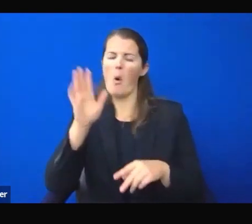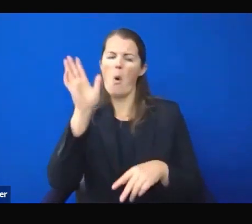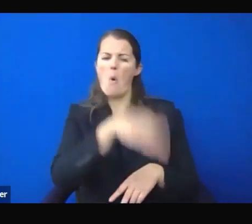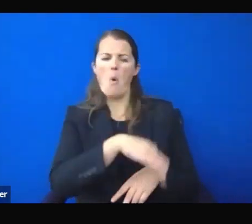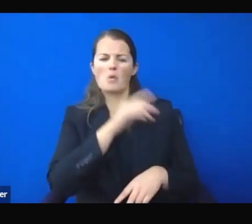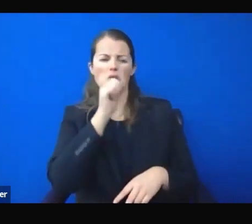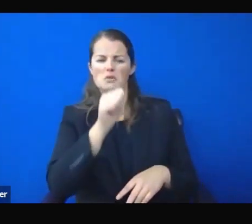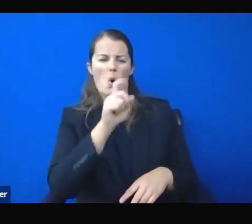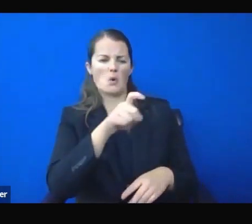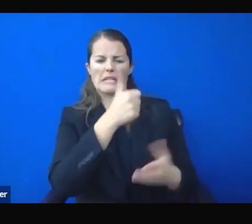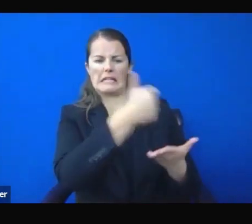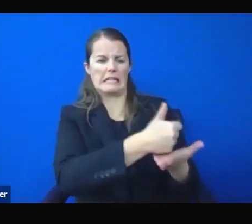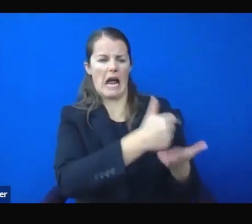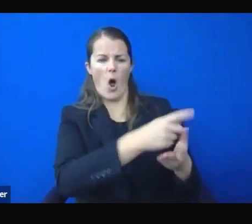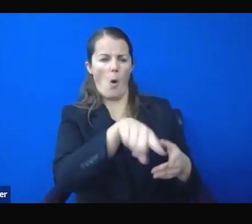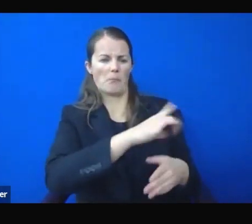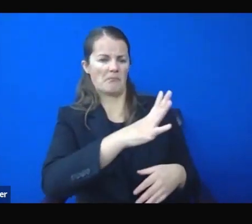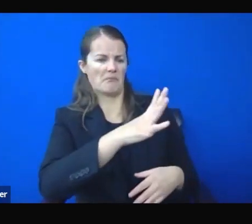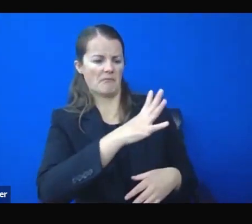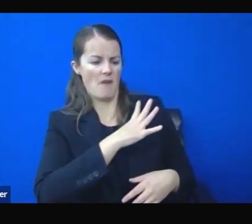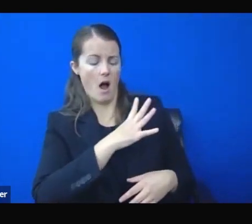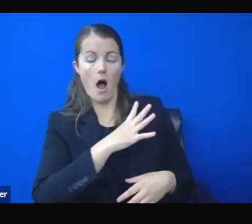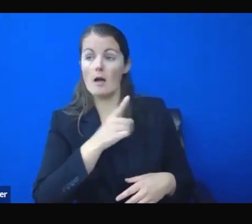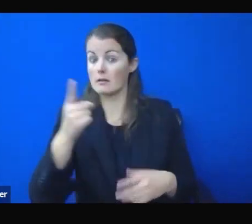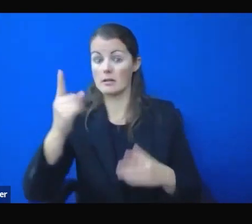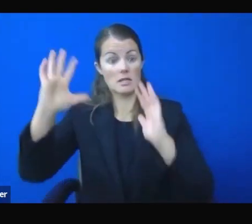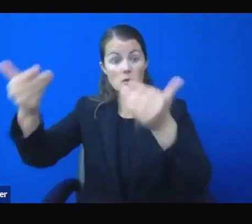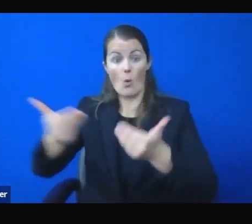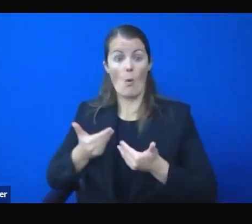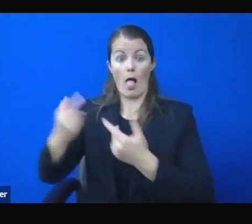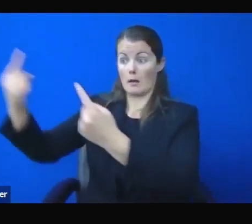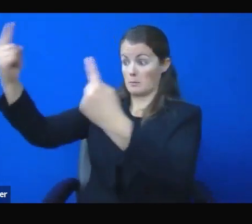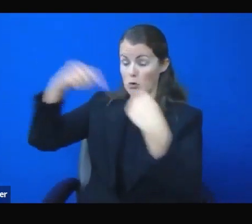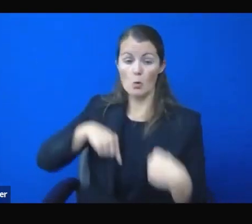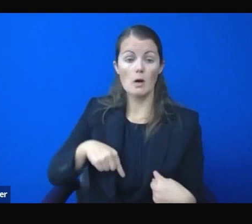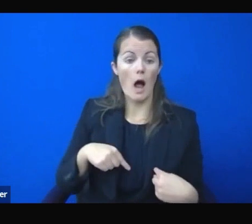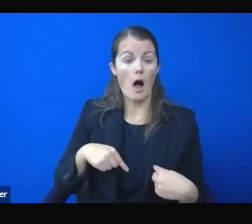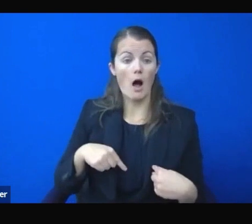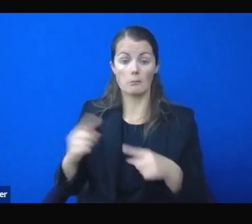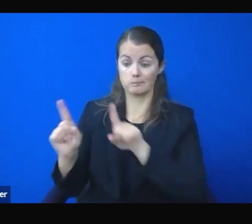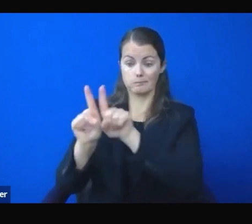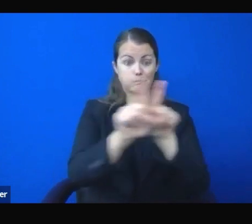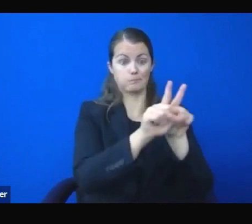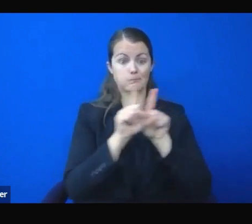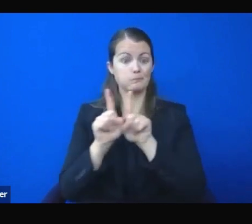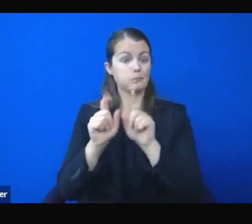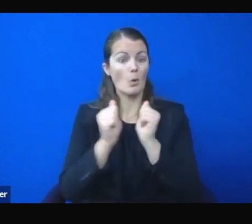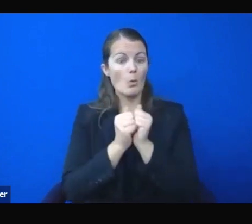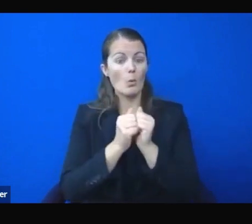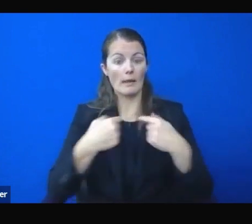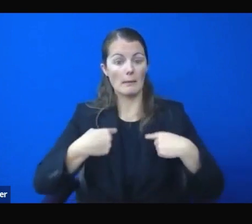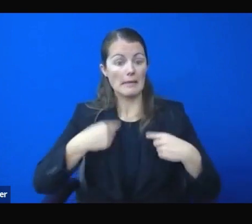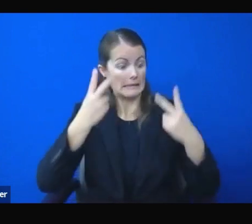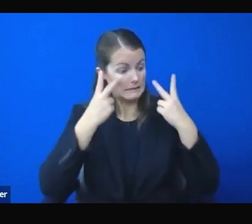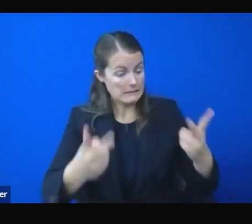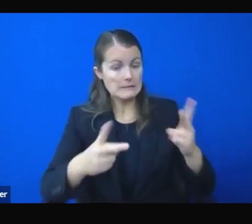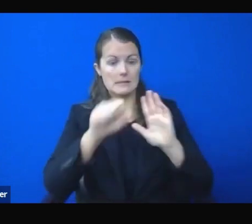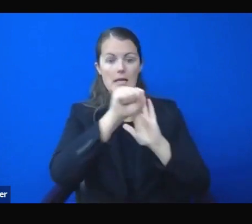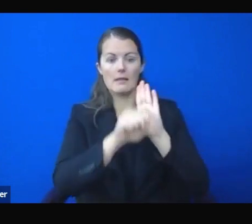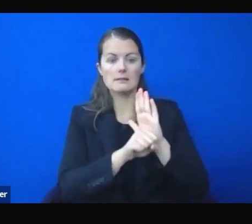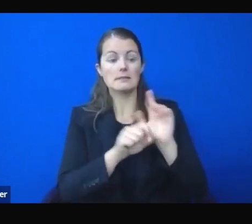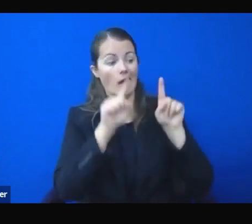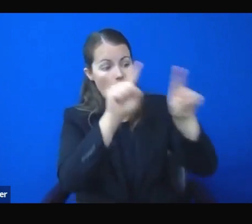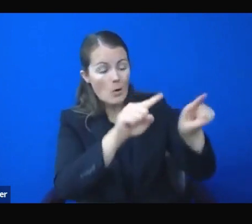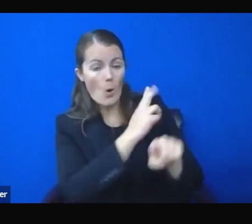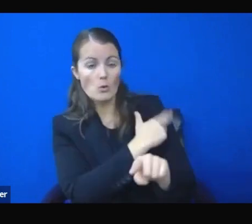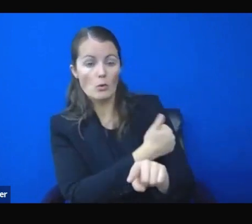To walk through the halls of our hospital COVID units. Visit a homeless shelter that's full of families at a home that had a home just a month ago.